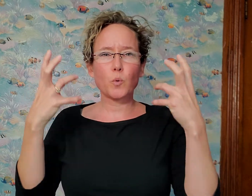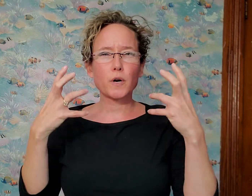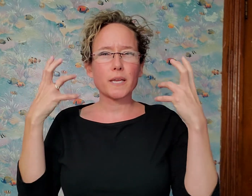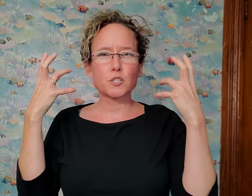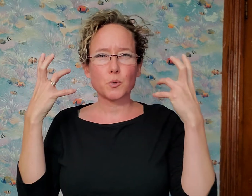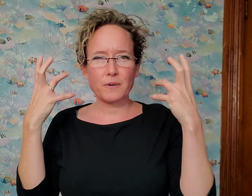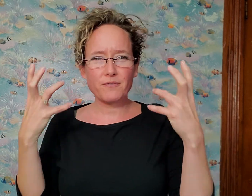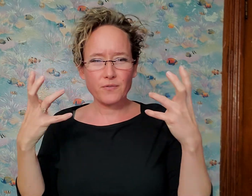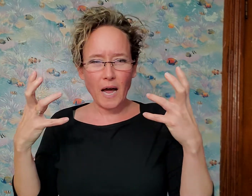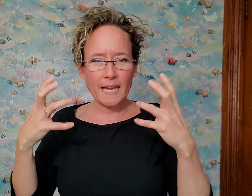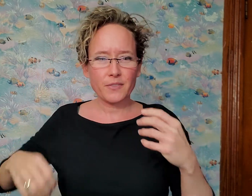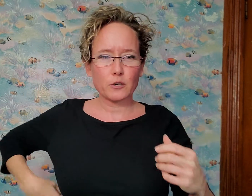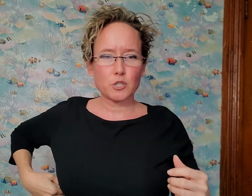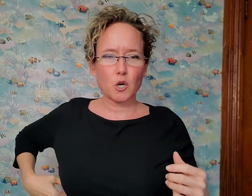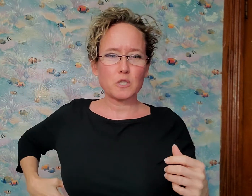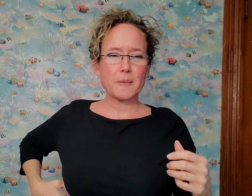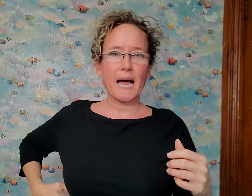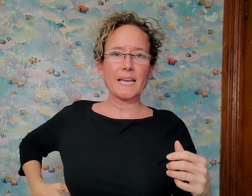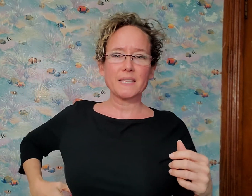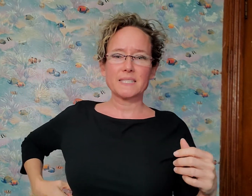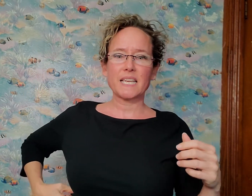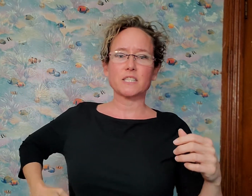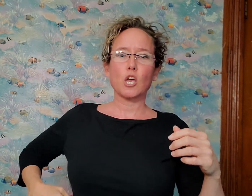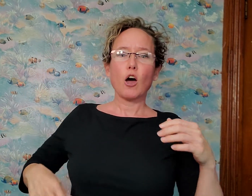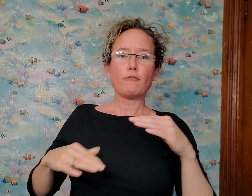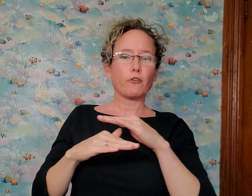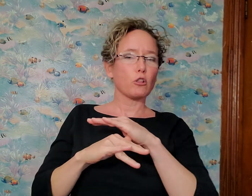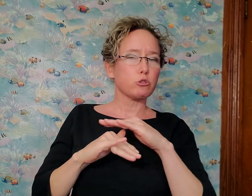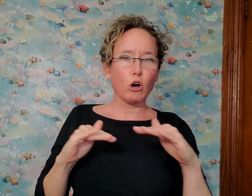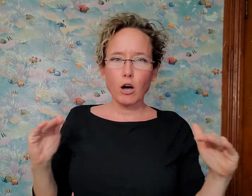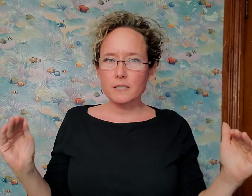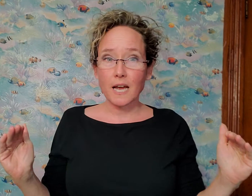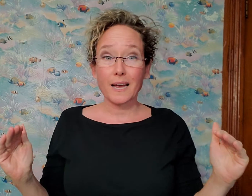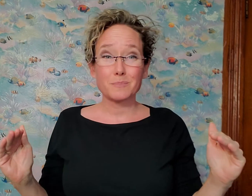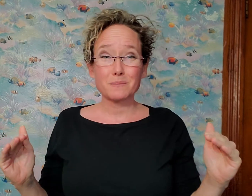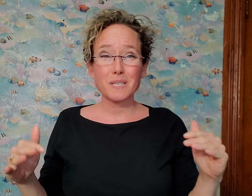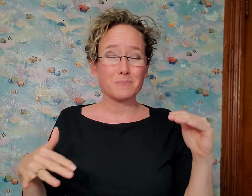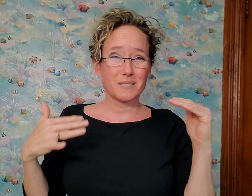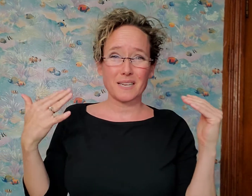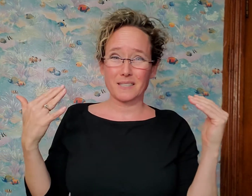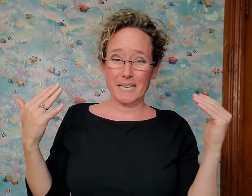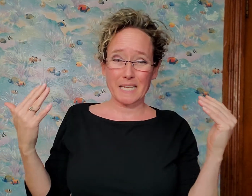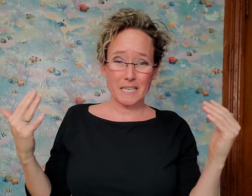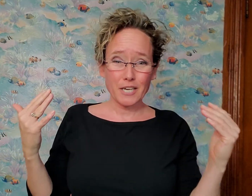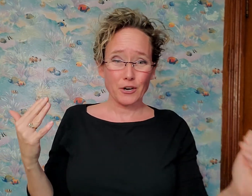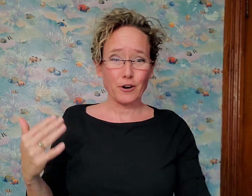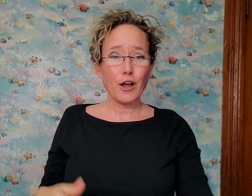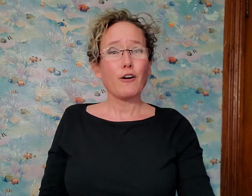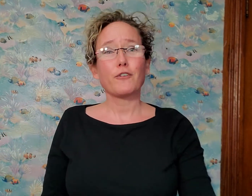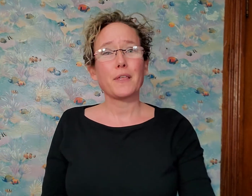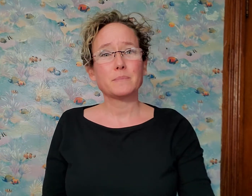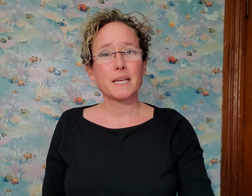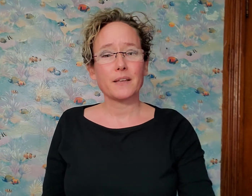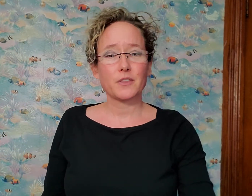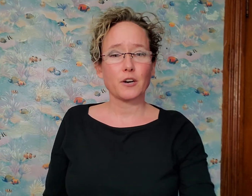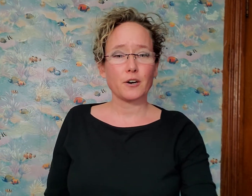working to refine their jokes behind the scenes for a long time. Sometimes it takes like a year for them to get their